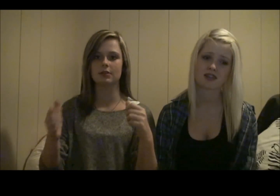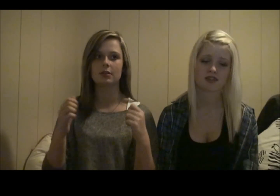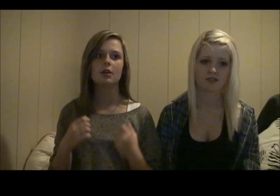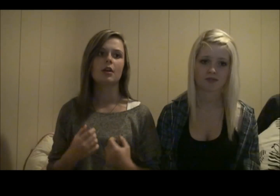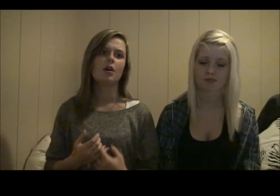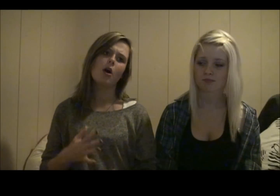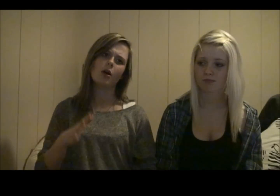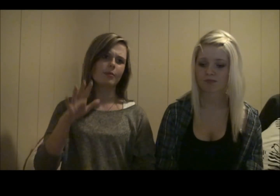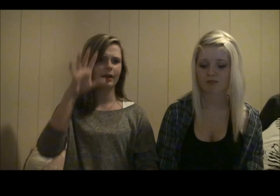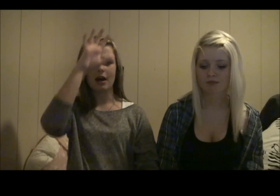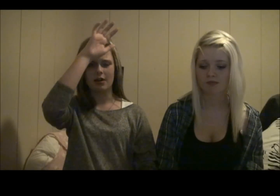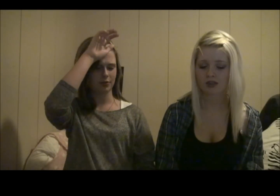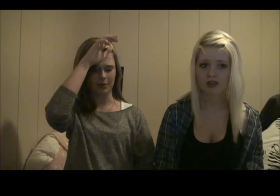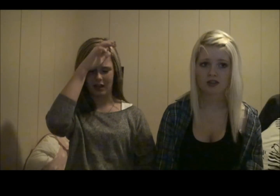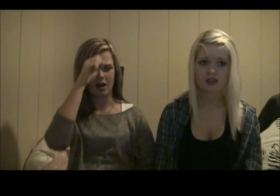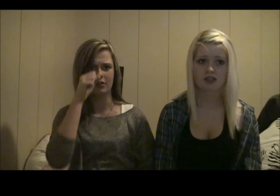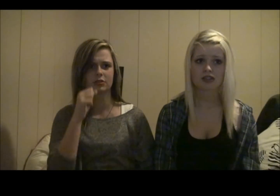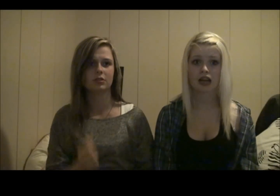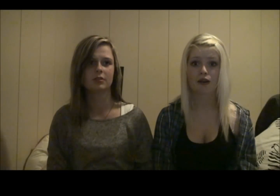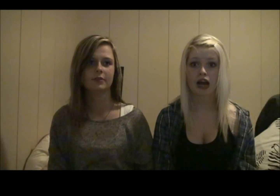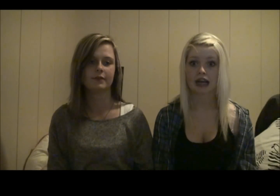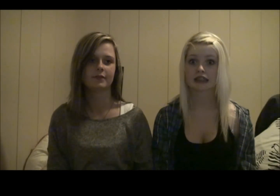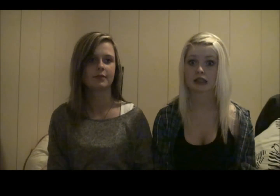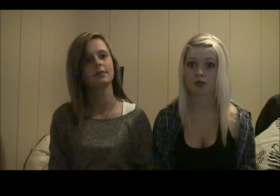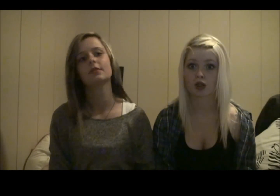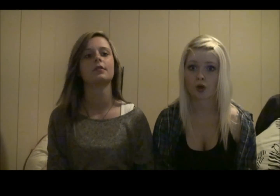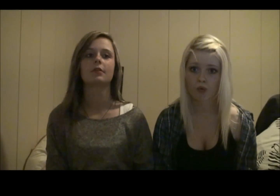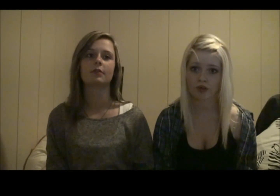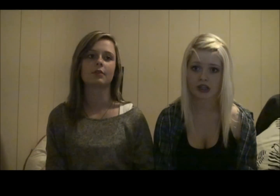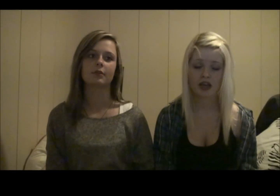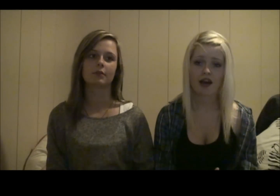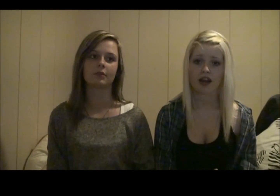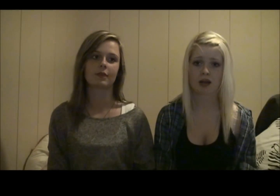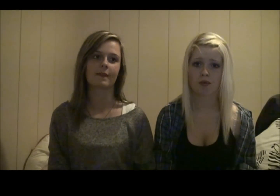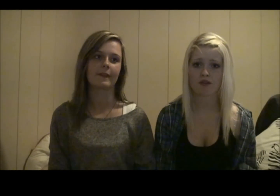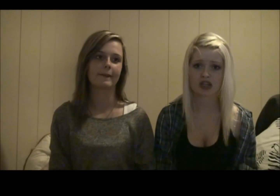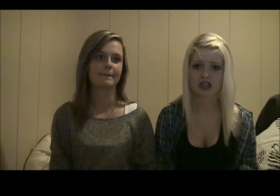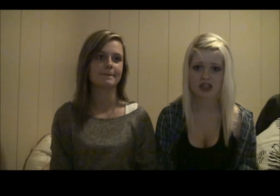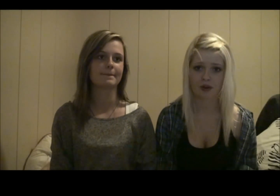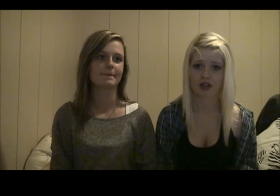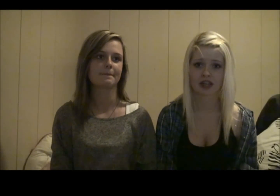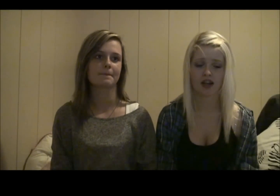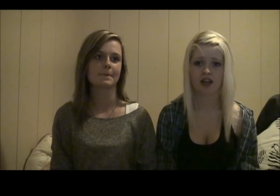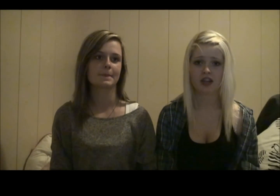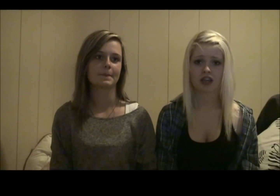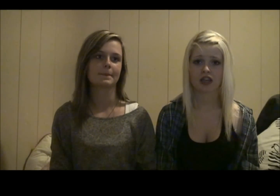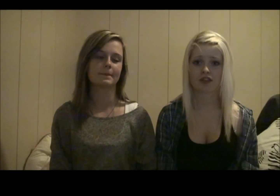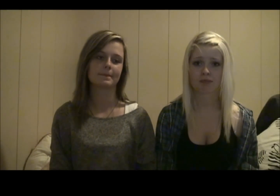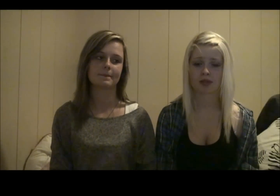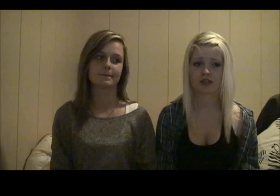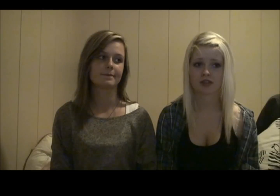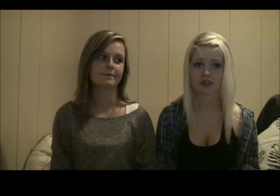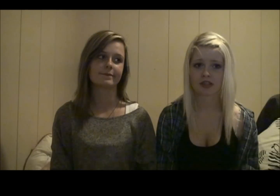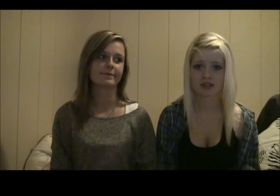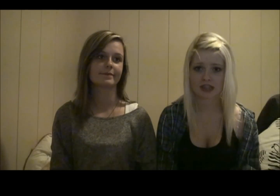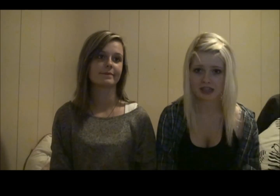gosh, oh my gosh, my gosh Sarah, I stepped on a cornflake And I'm officially a serial killer Even but this is the heaviest English